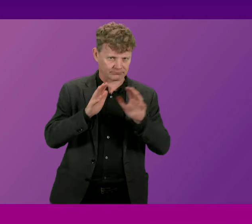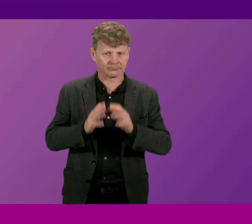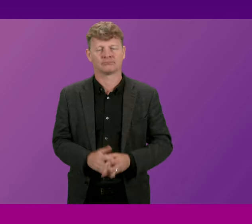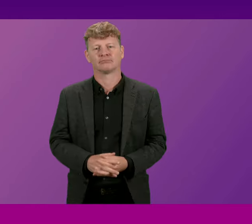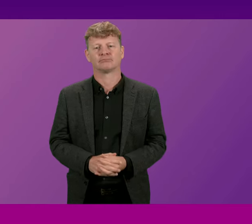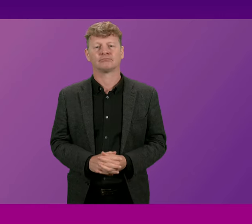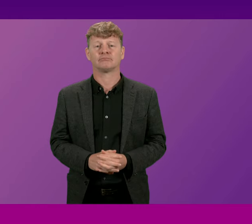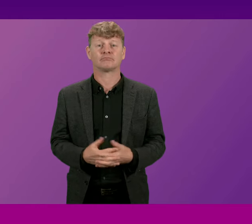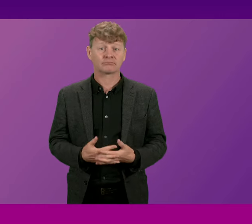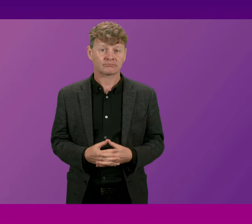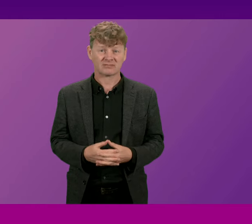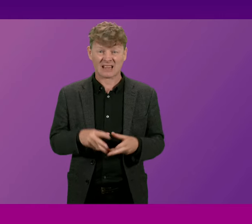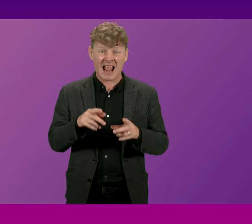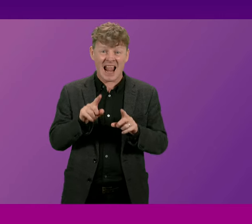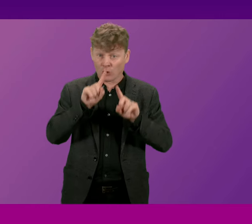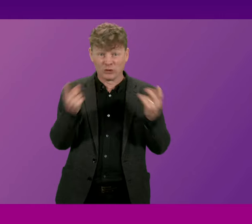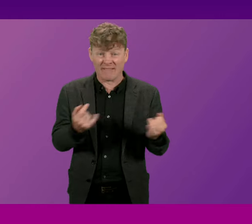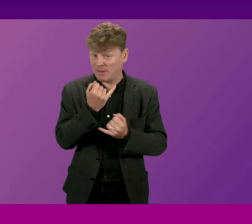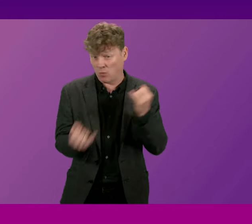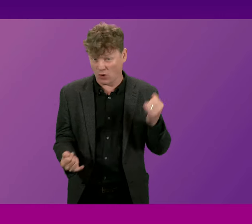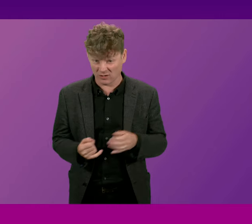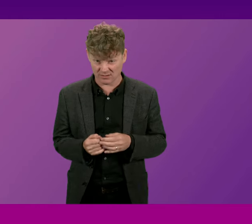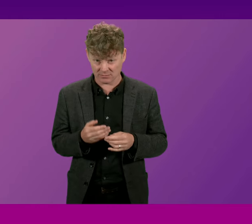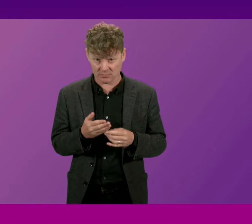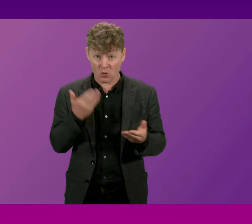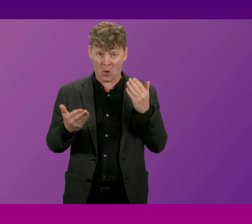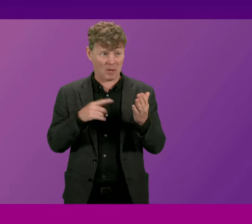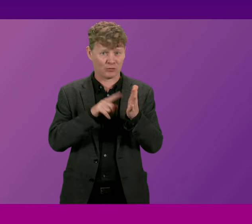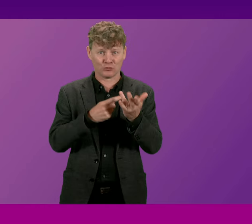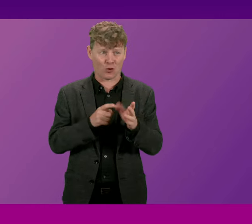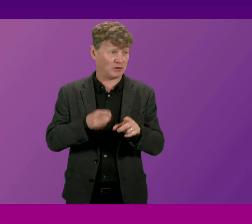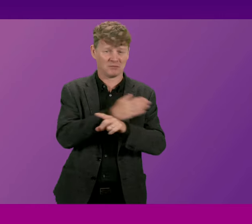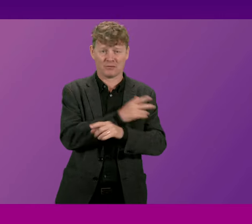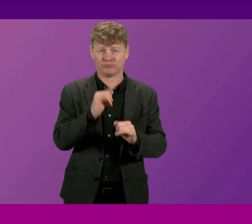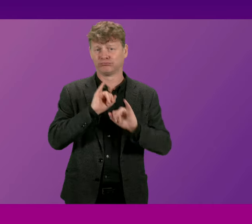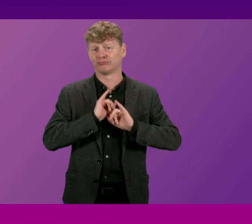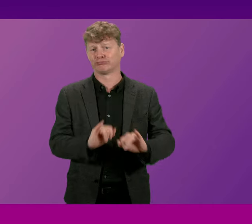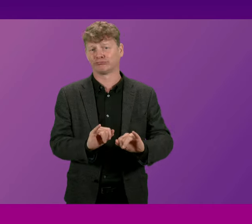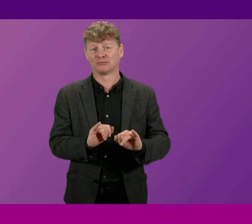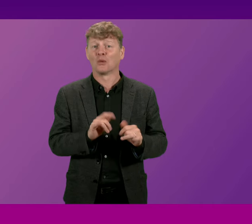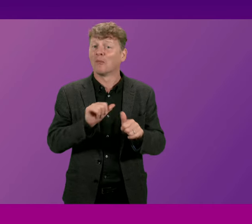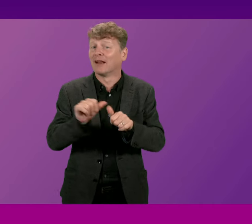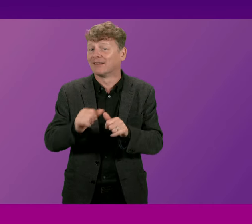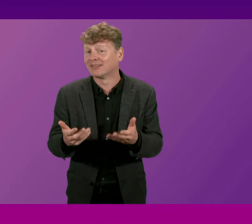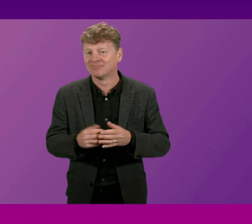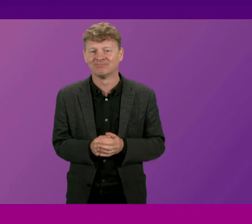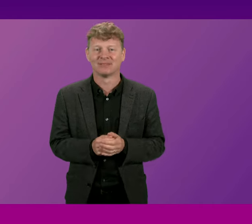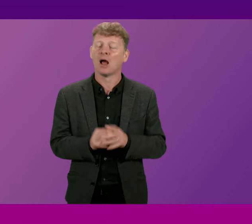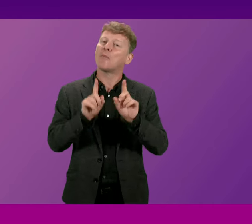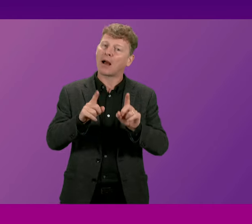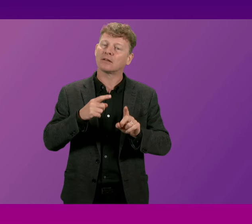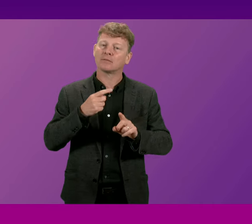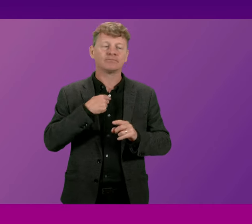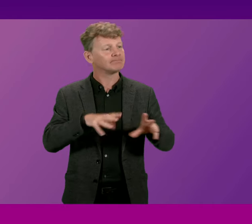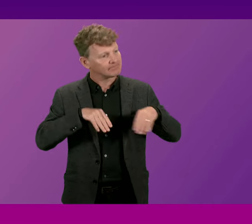it couldn't have been any worse than it was before but I do acknowledge that effort